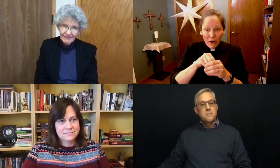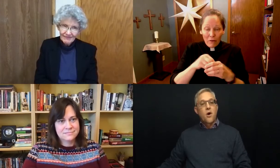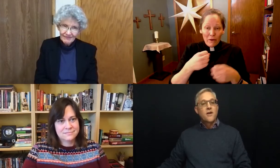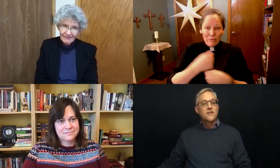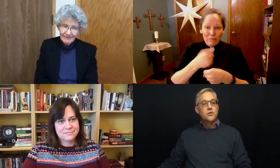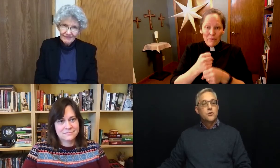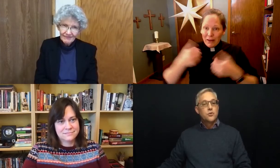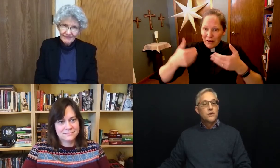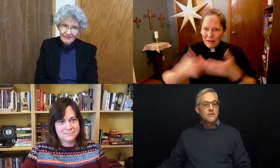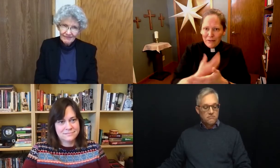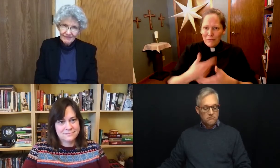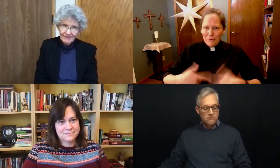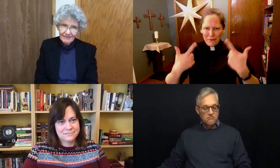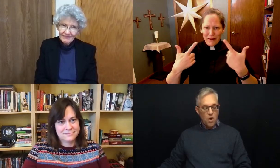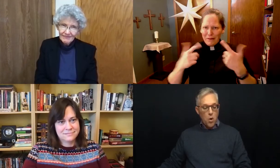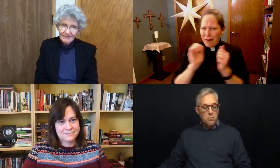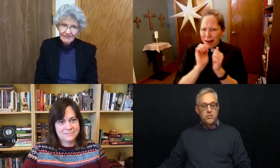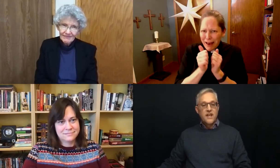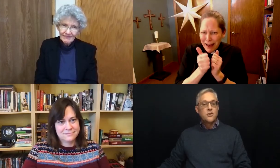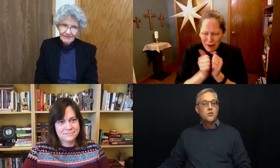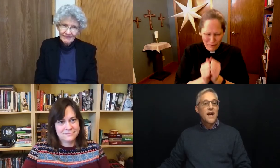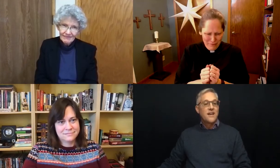part of a new hope and a new life?